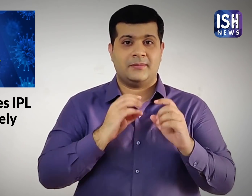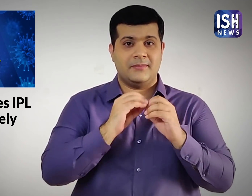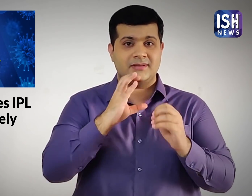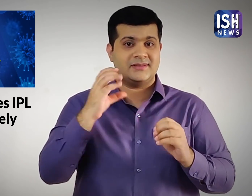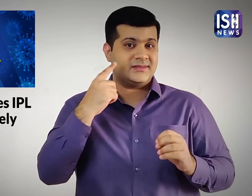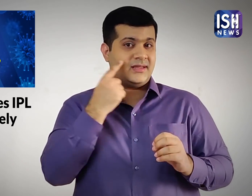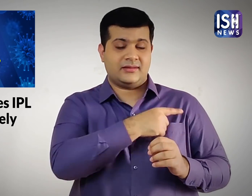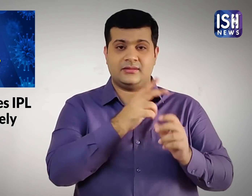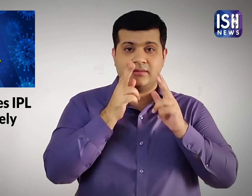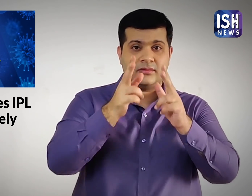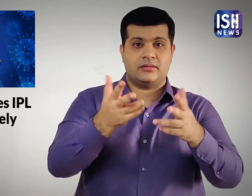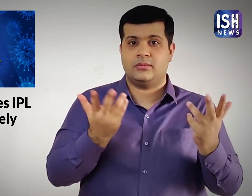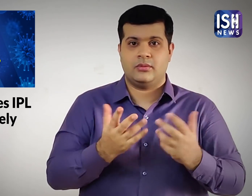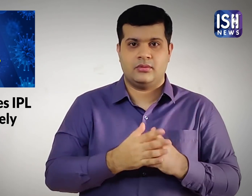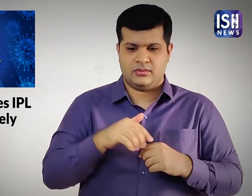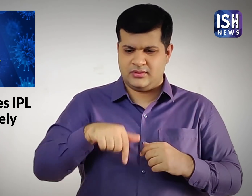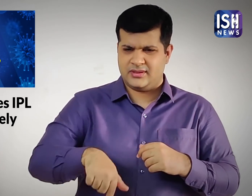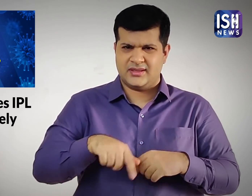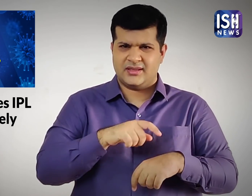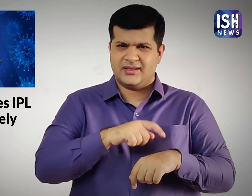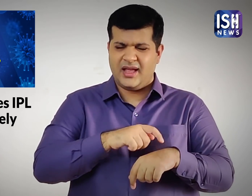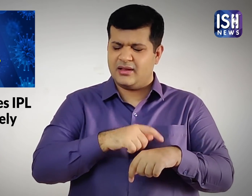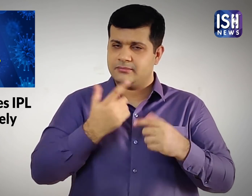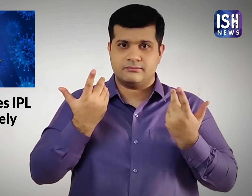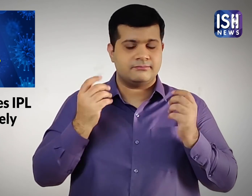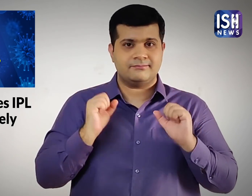Because of the COVID pandemic, people are stressed at home.